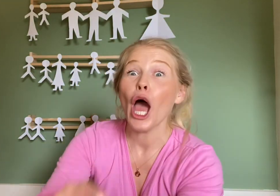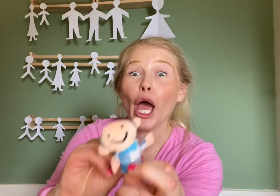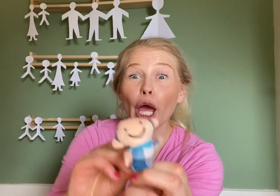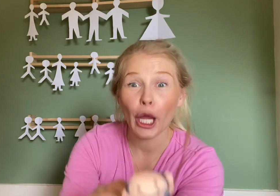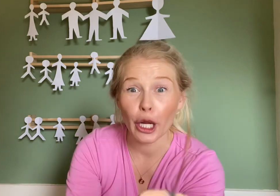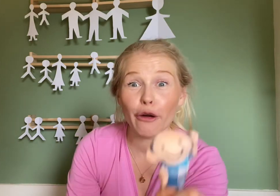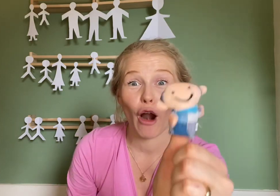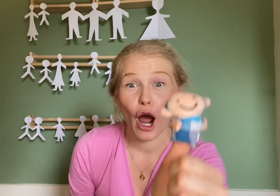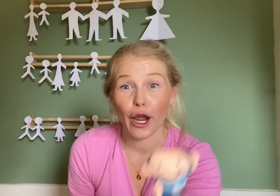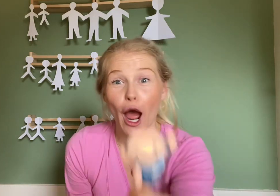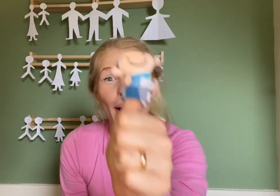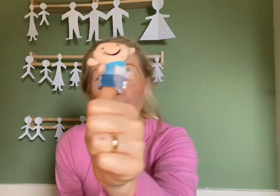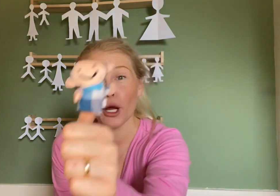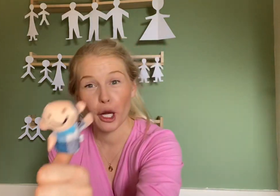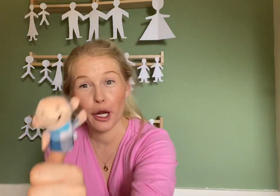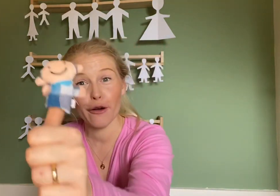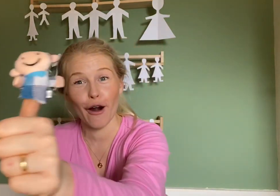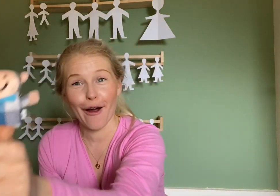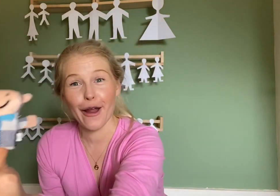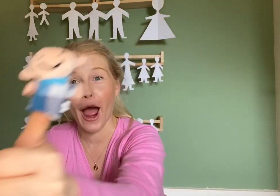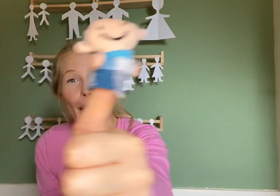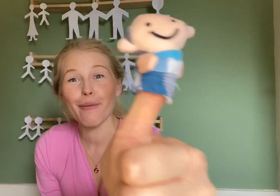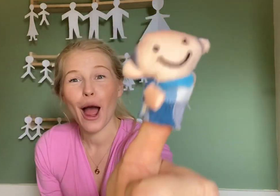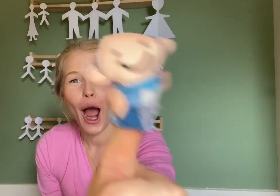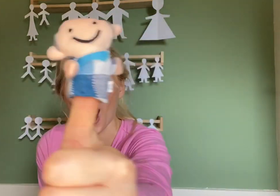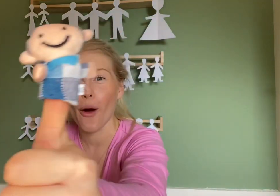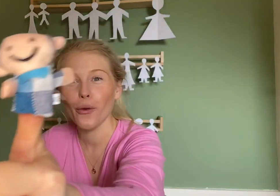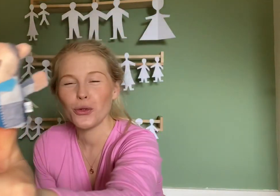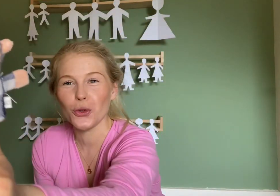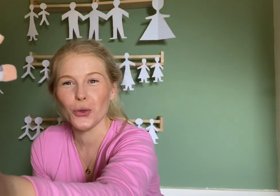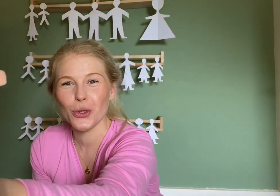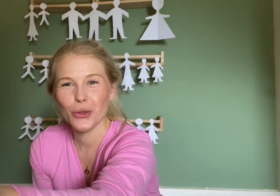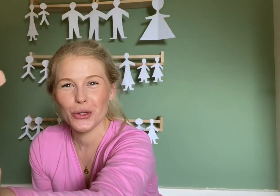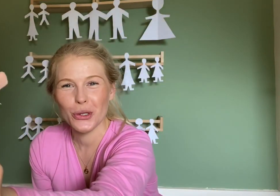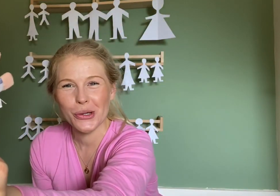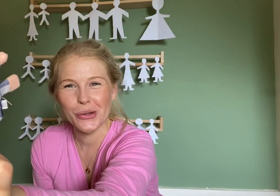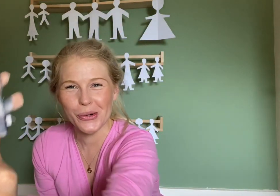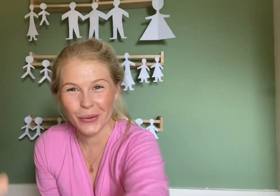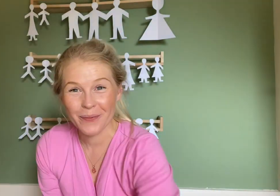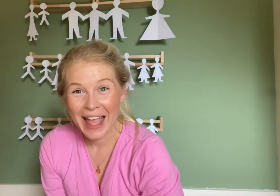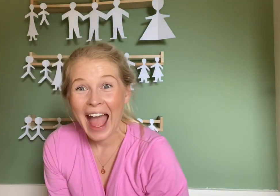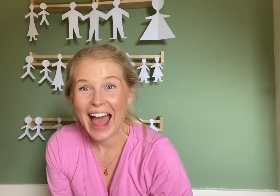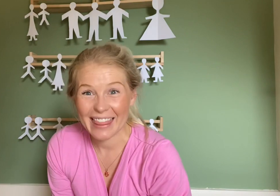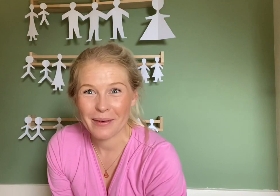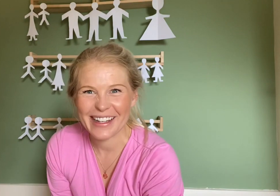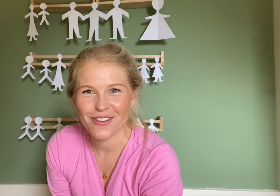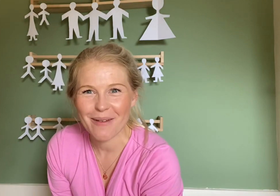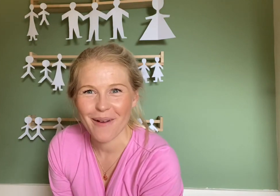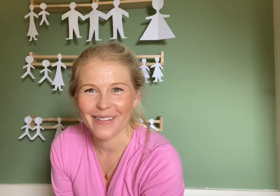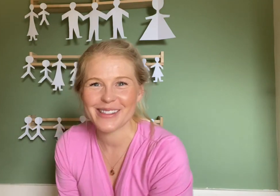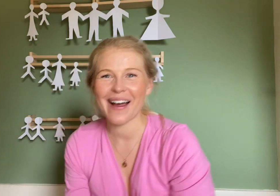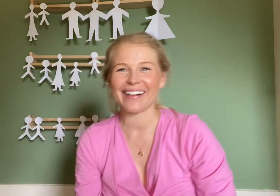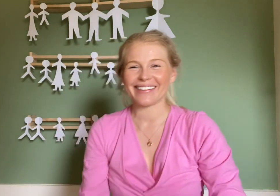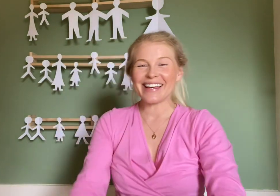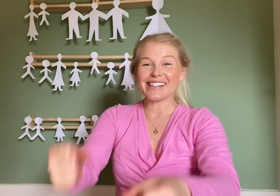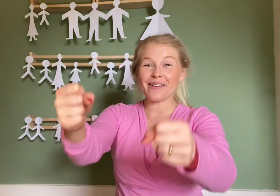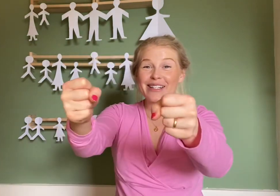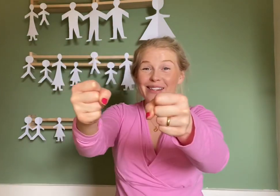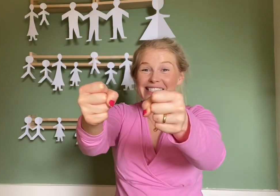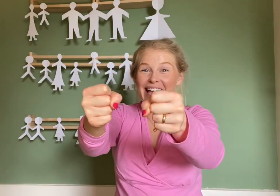here I am, here I am, here how do you do? And then we need grandma as well. So we do the same